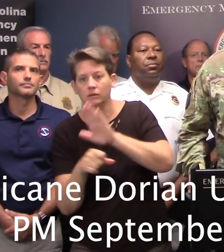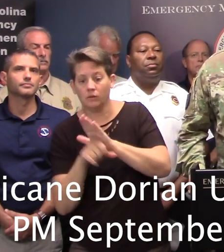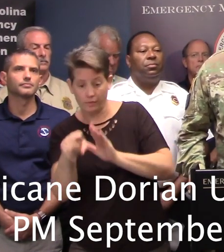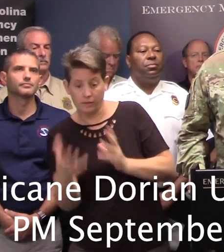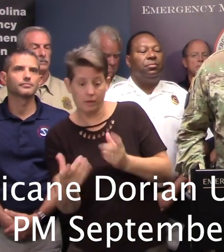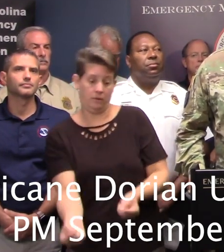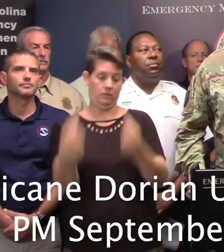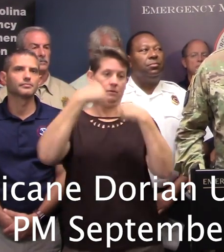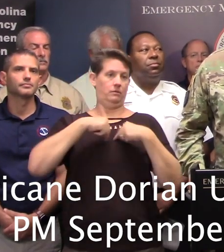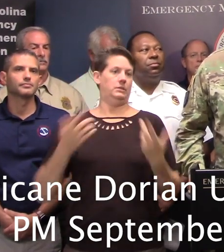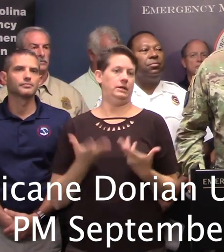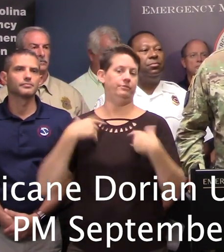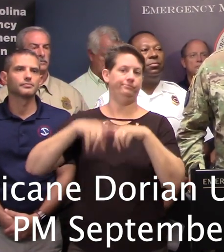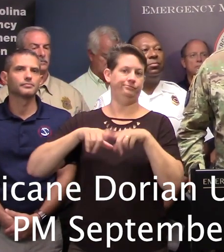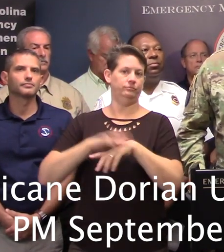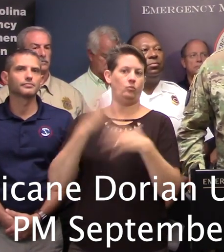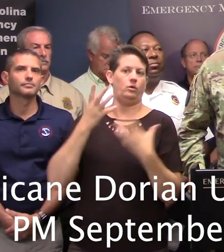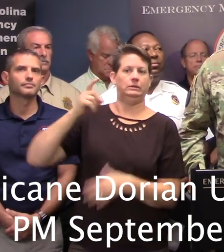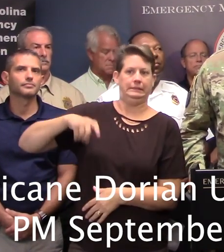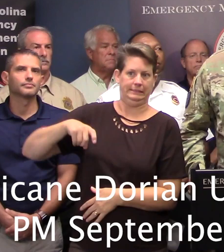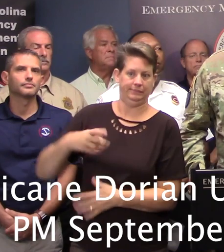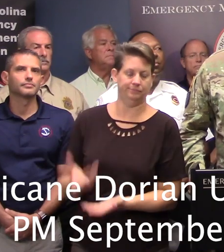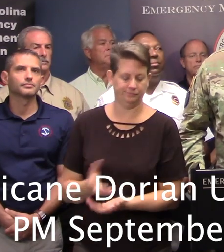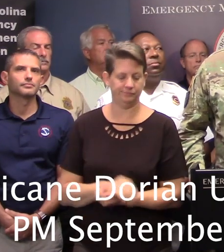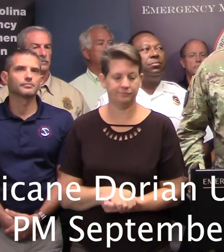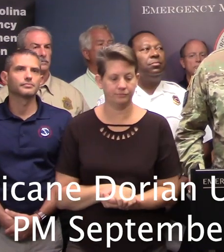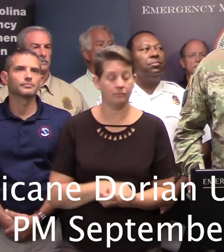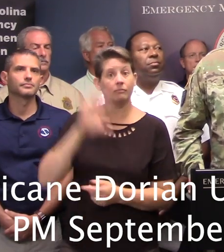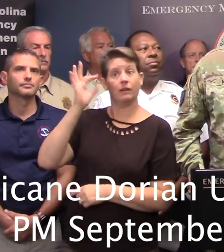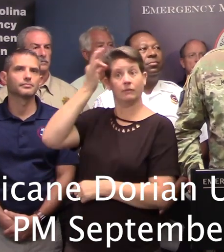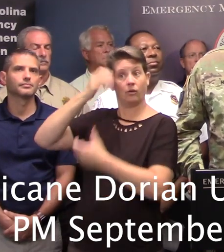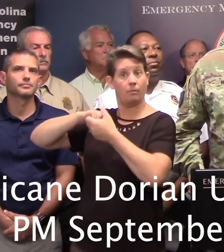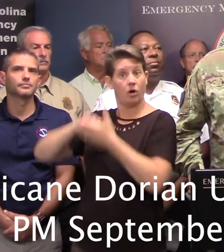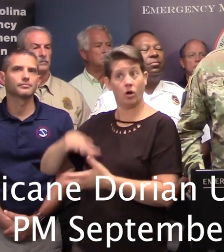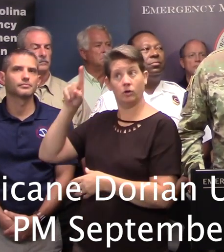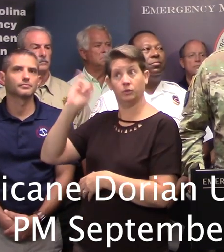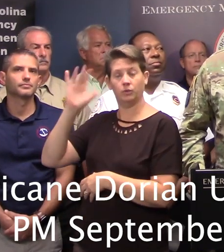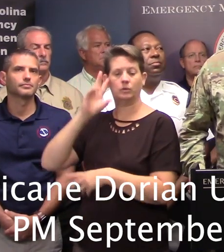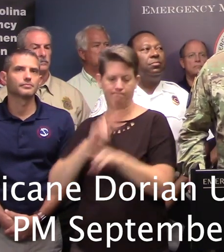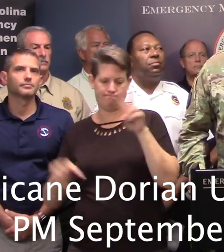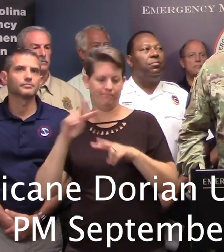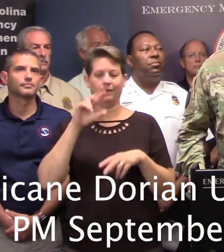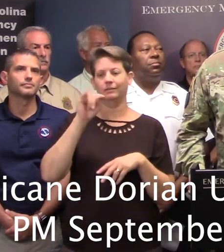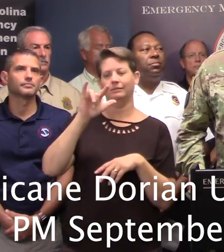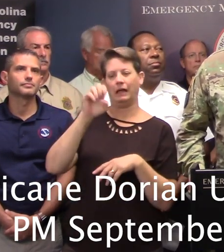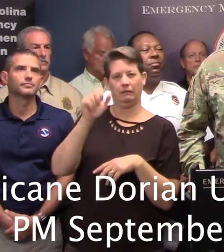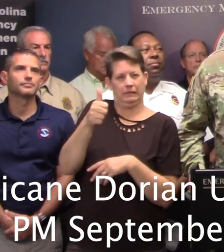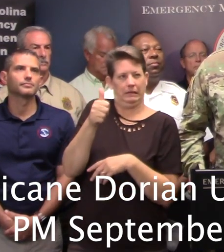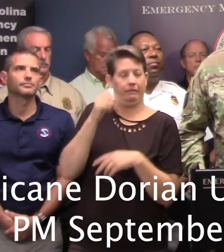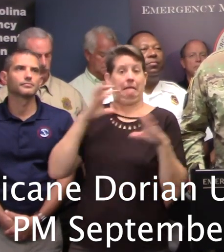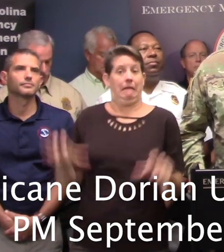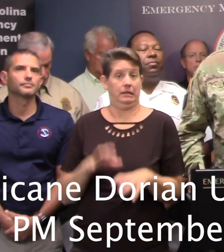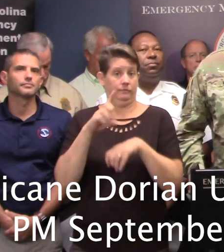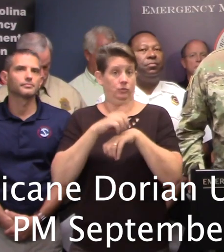resources come in to help South Carolina. We're also working with our federal partner to monitor the Title X, the active-duty assets